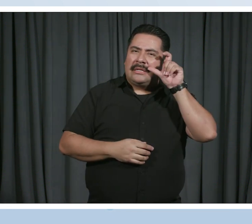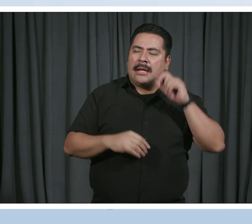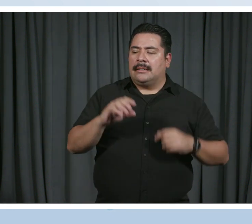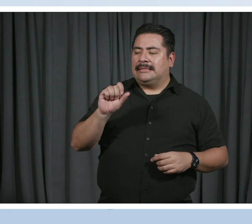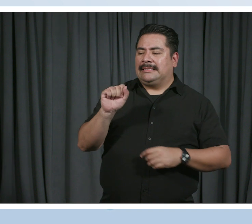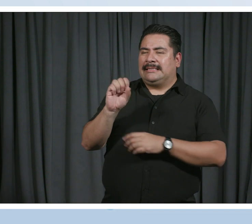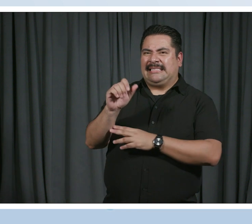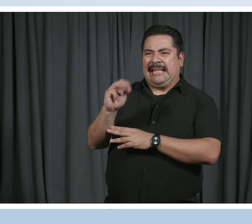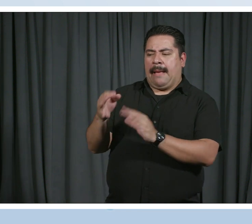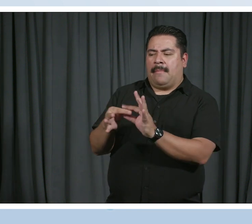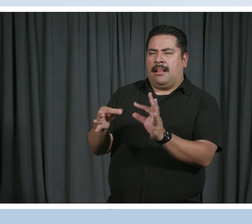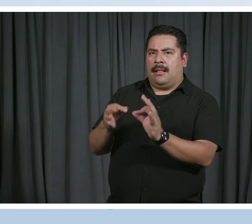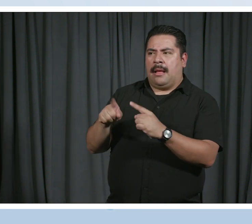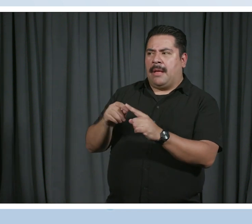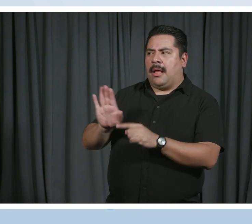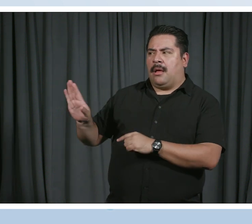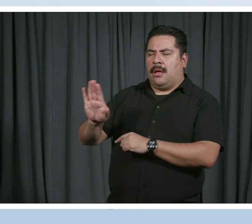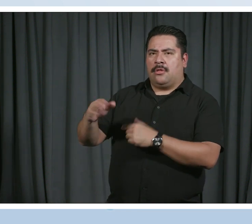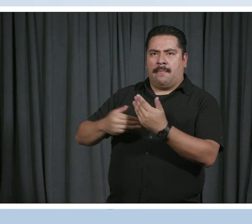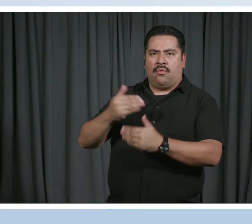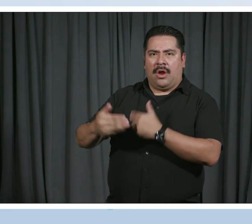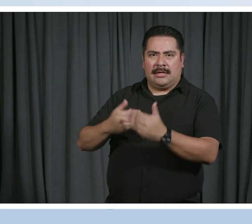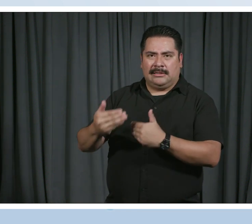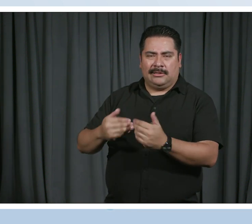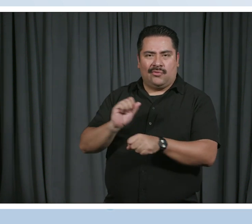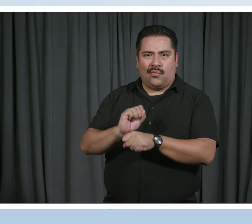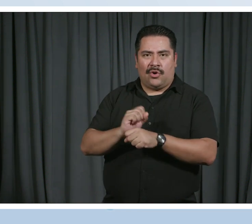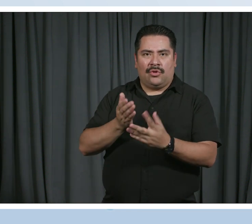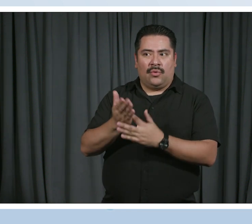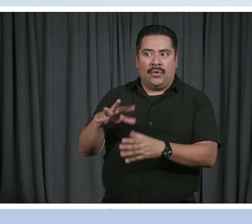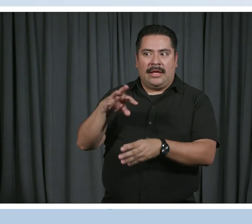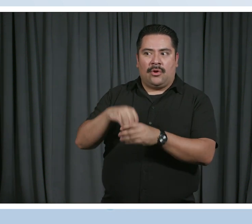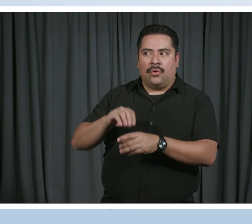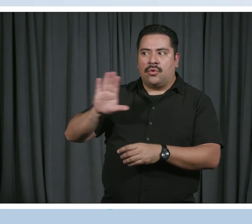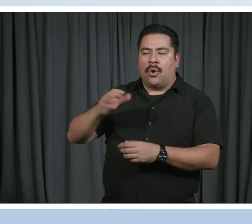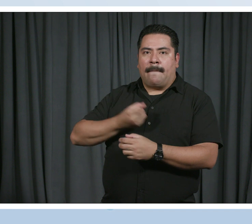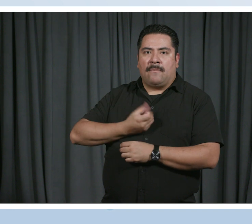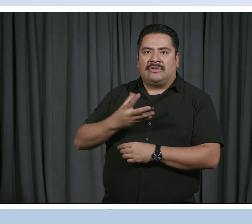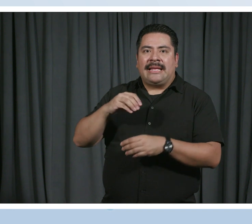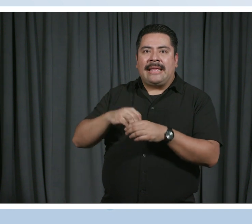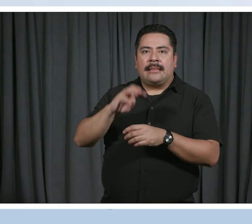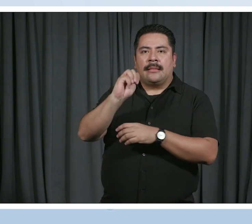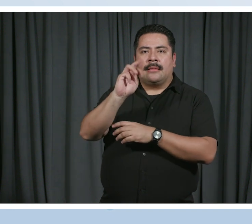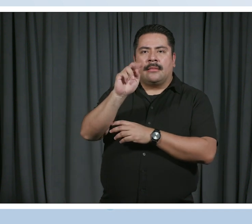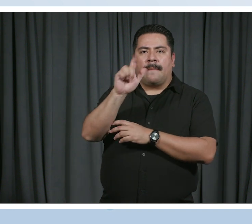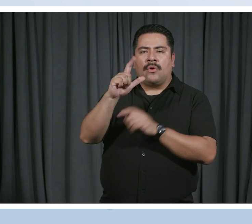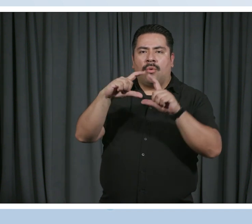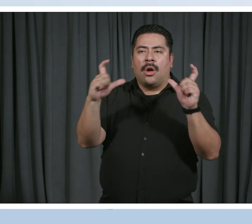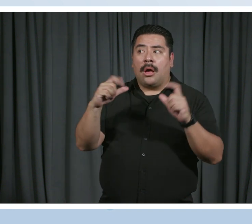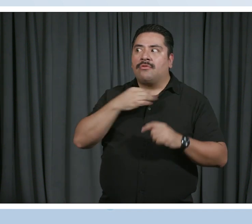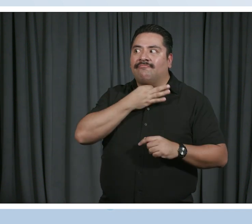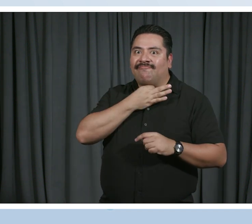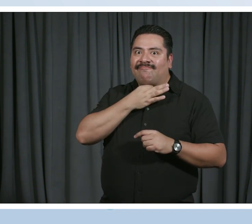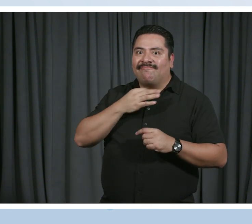about the process that you and her worked through to include your poetry in the mural. I just would love to